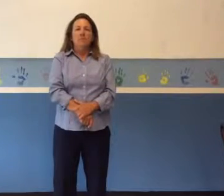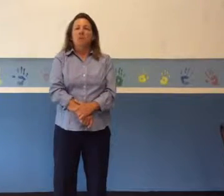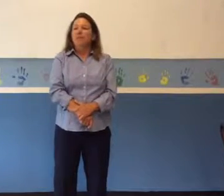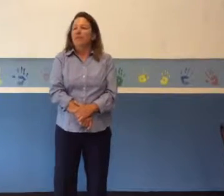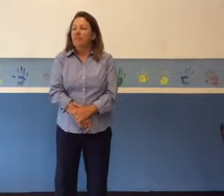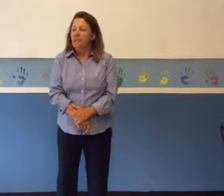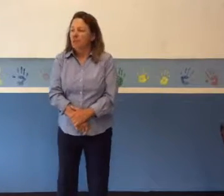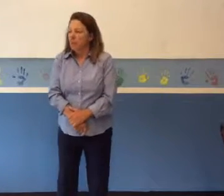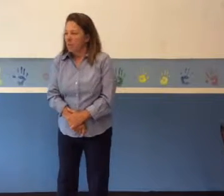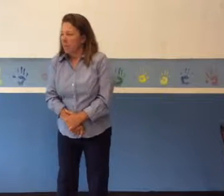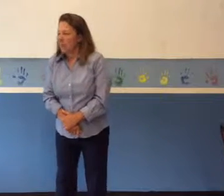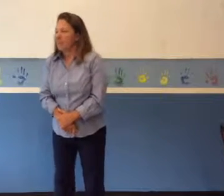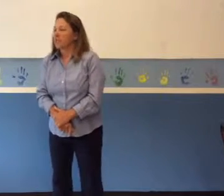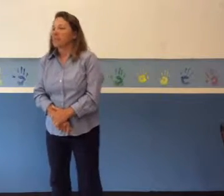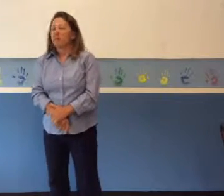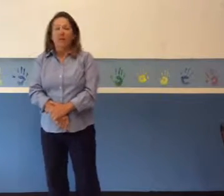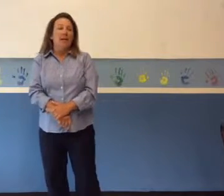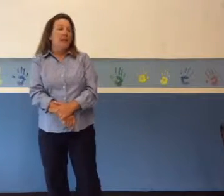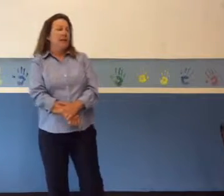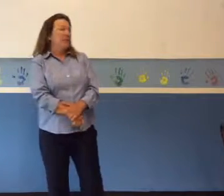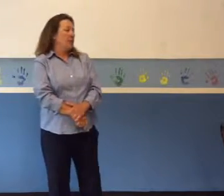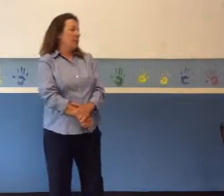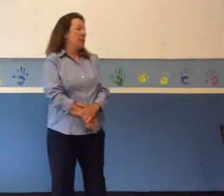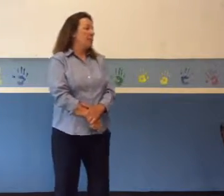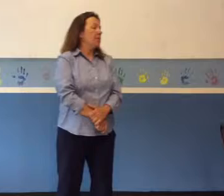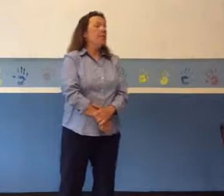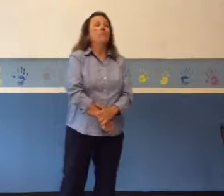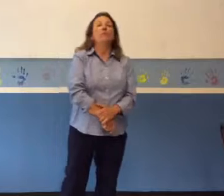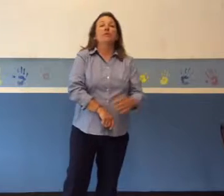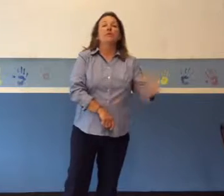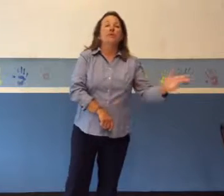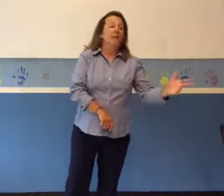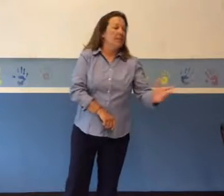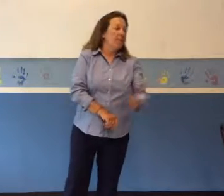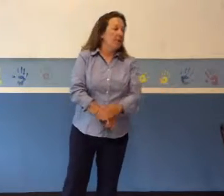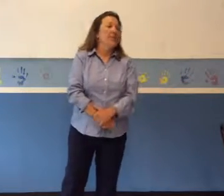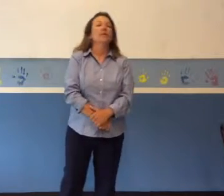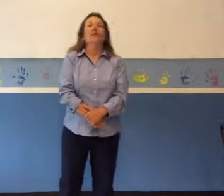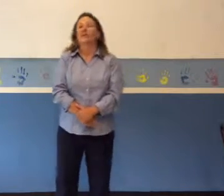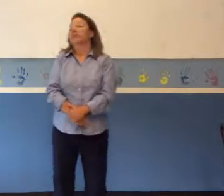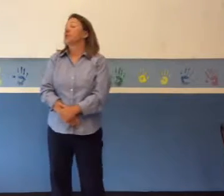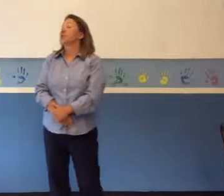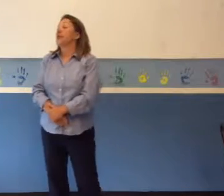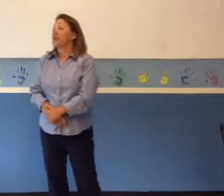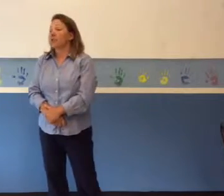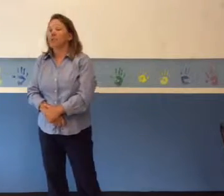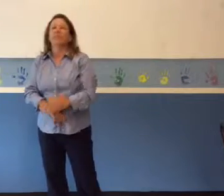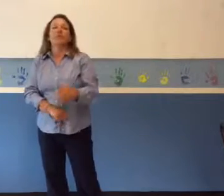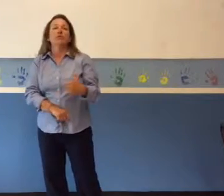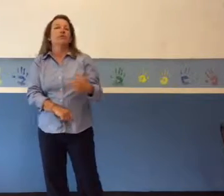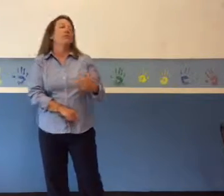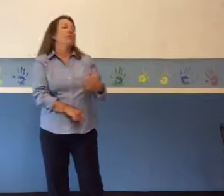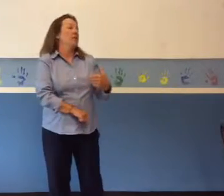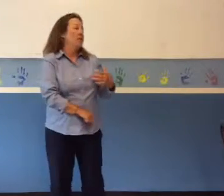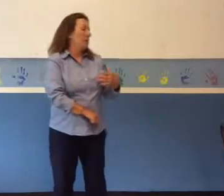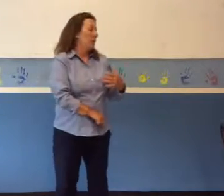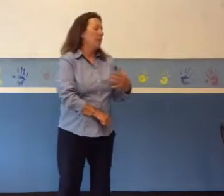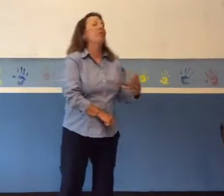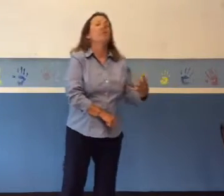Good evening, everyone. My name is Cindy Greathouse, and I'm here to speak with you tonight about teacher tenure versus the thought